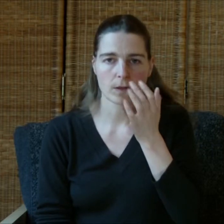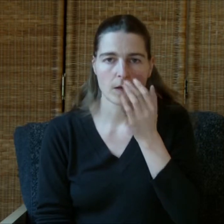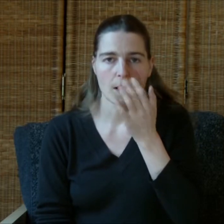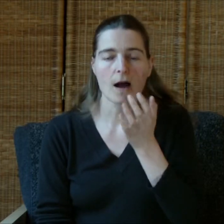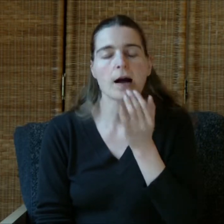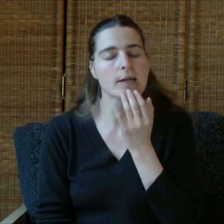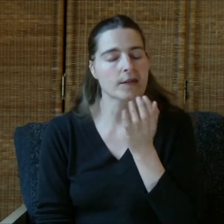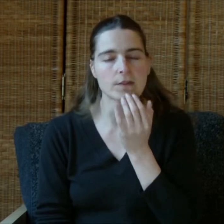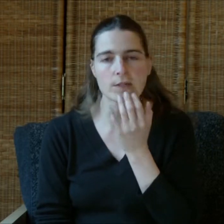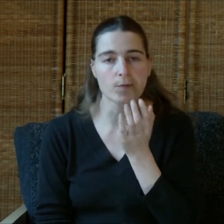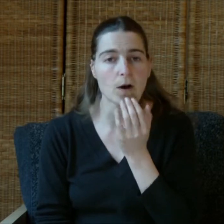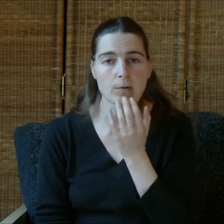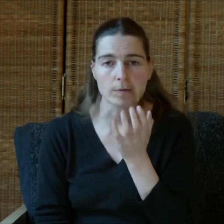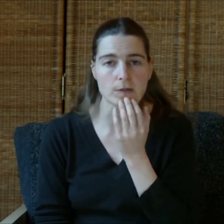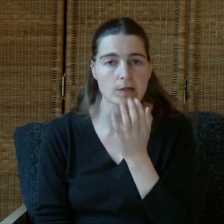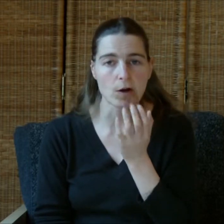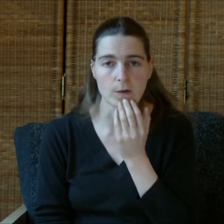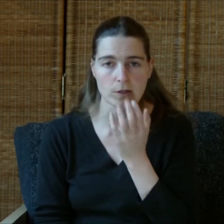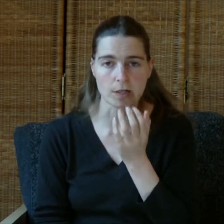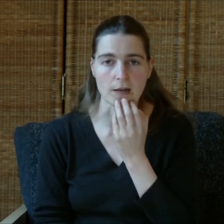I'm giving this problem so much attention.